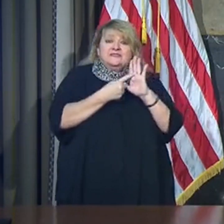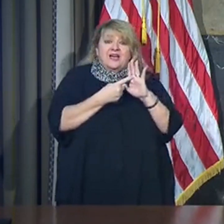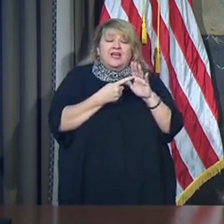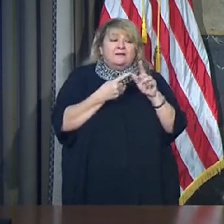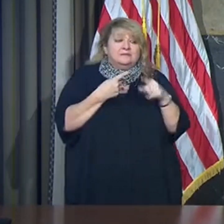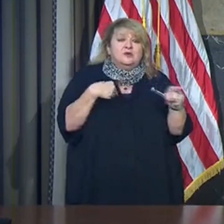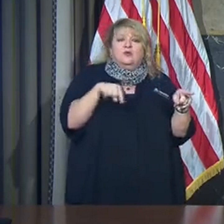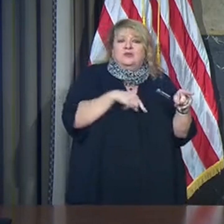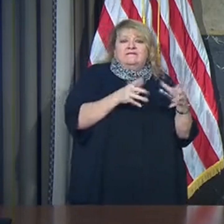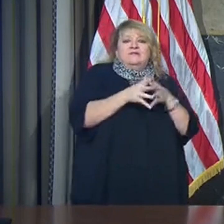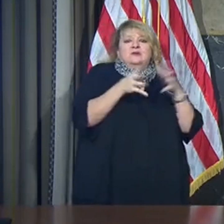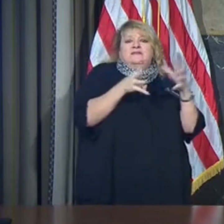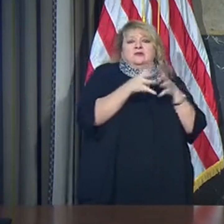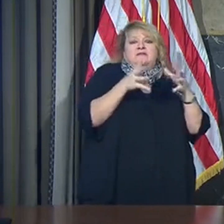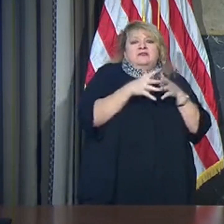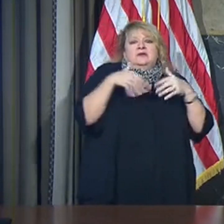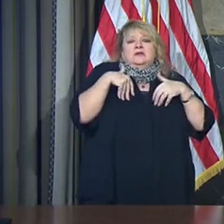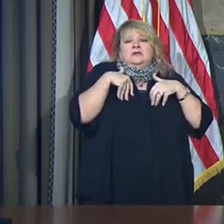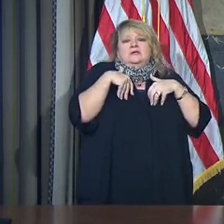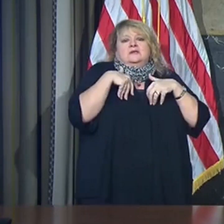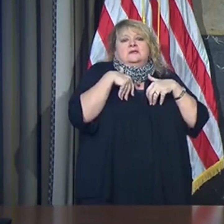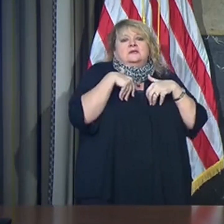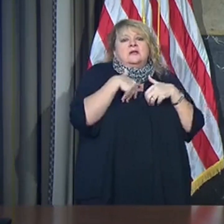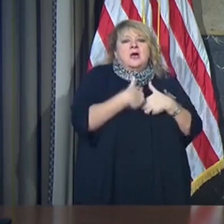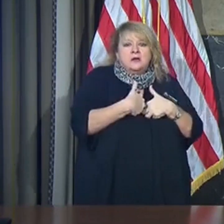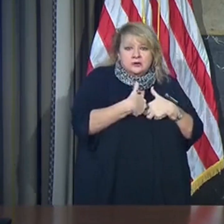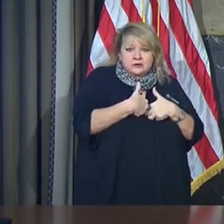extraordinarily tired, but we are extraordinarily committed to your healthcare.